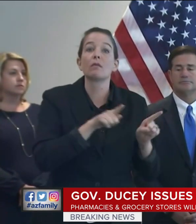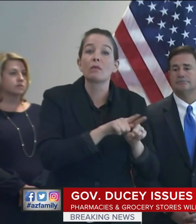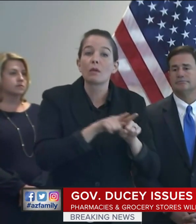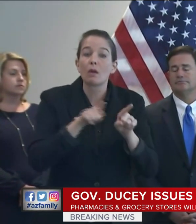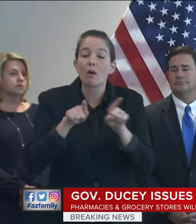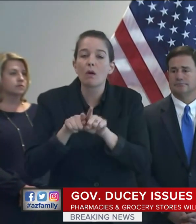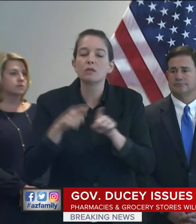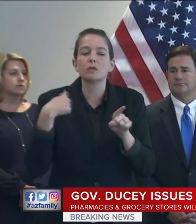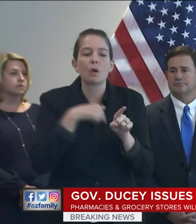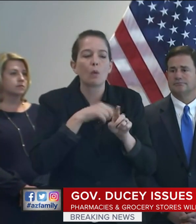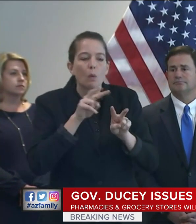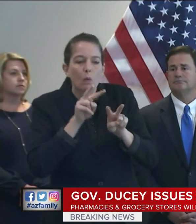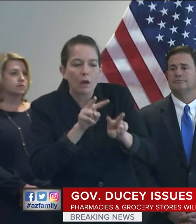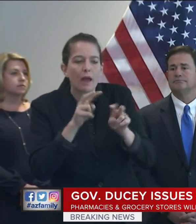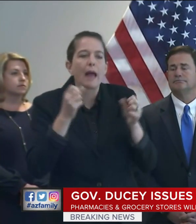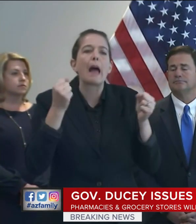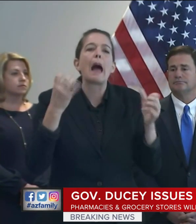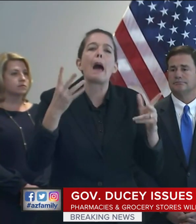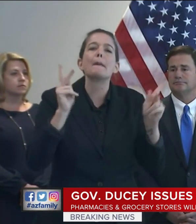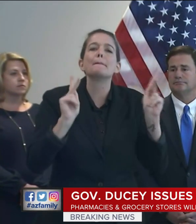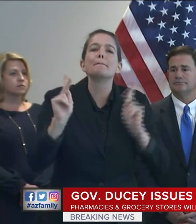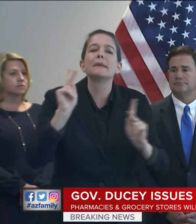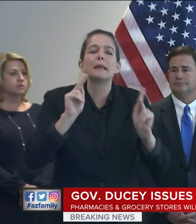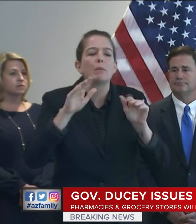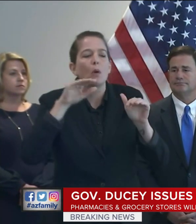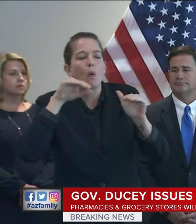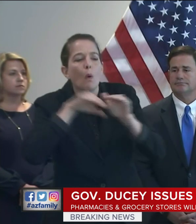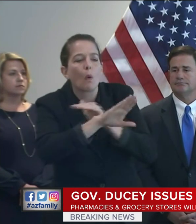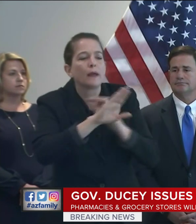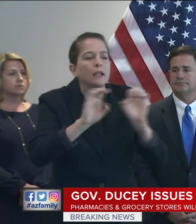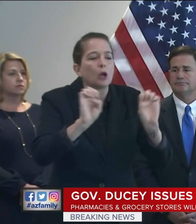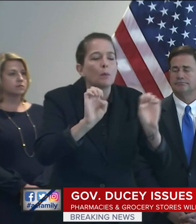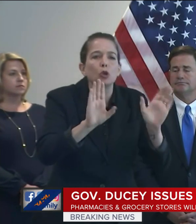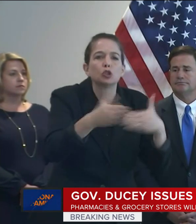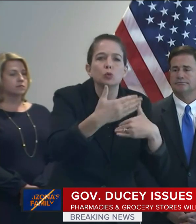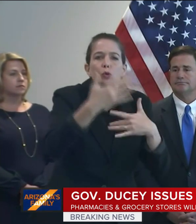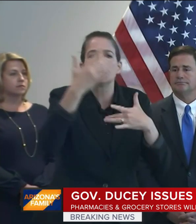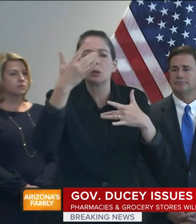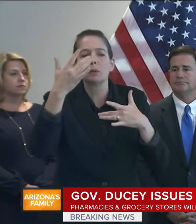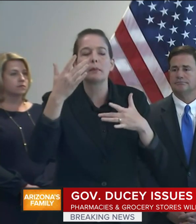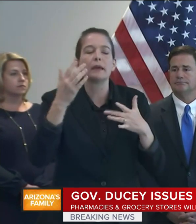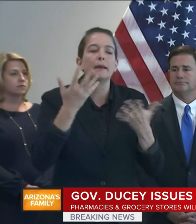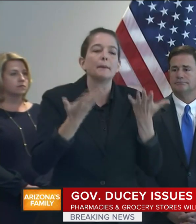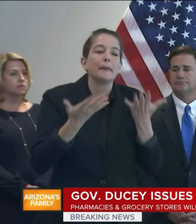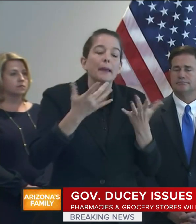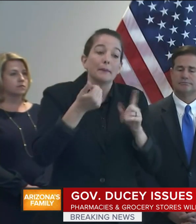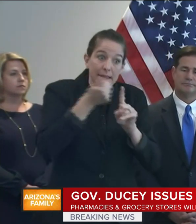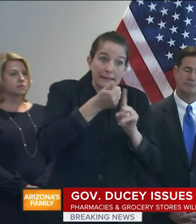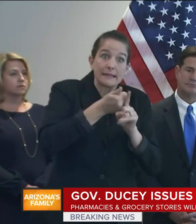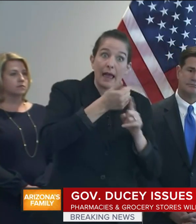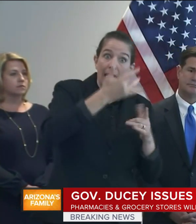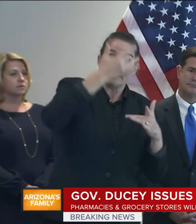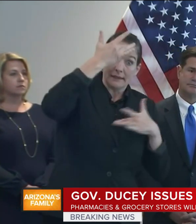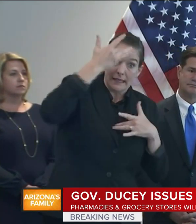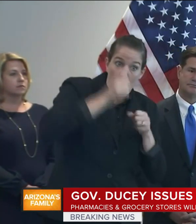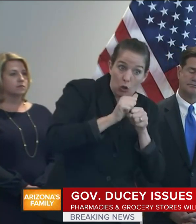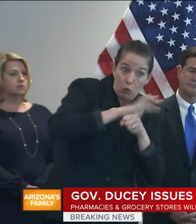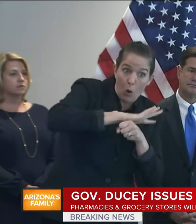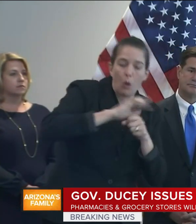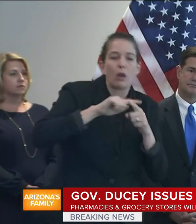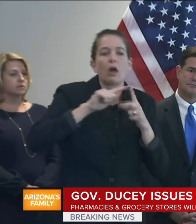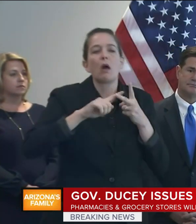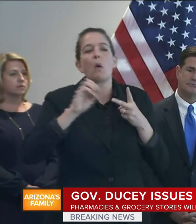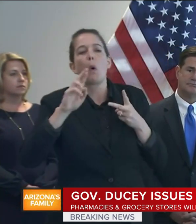-like illness or influenza-like illness to our emergency rooms and our inpatient